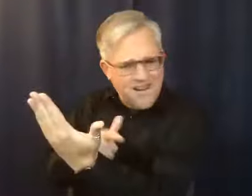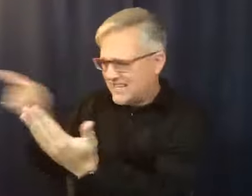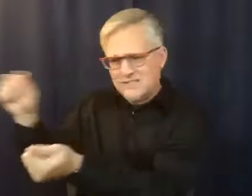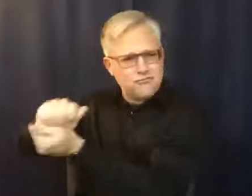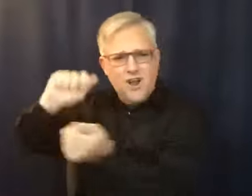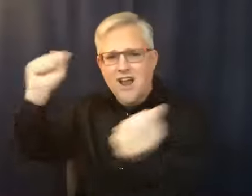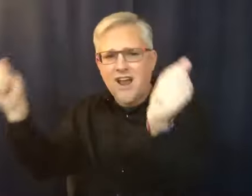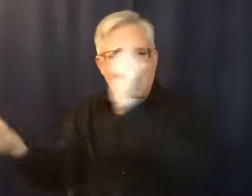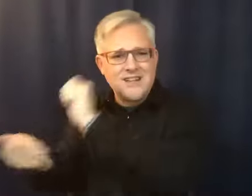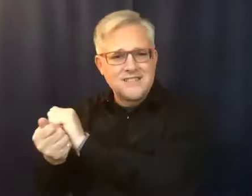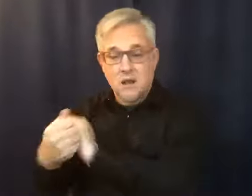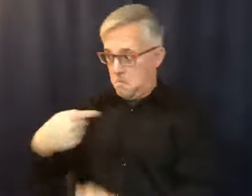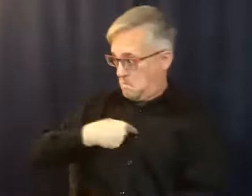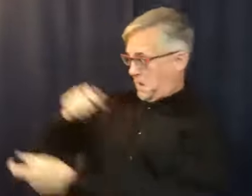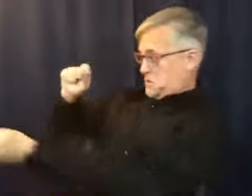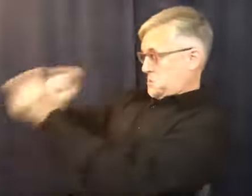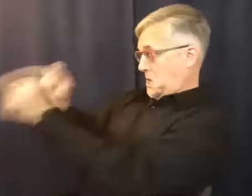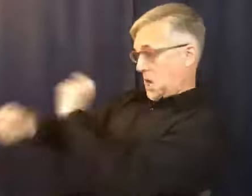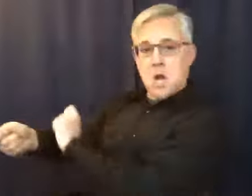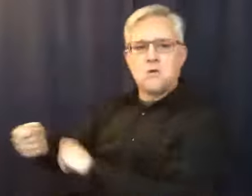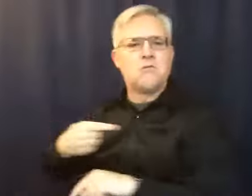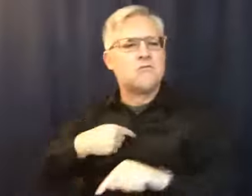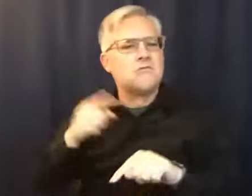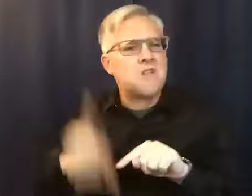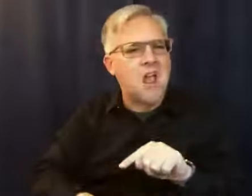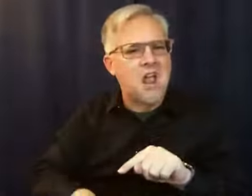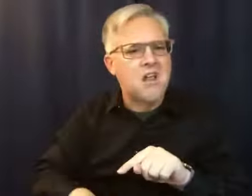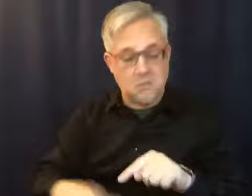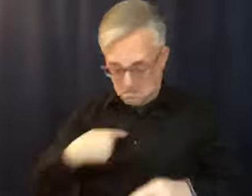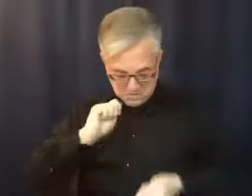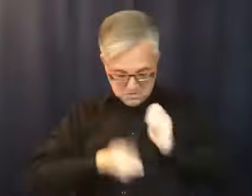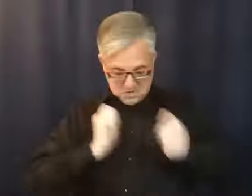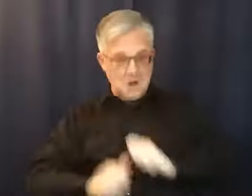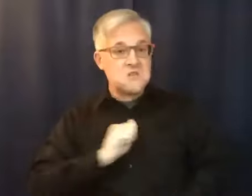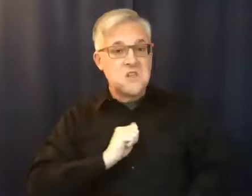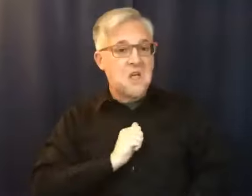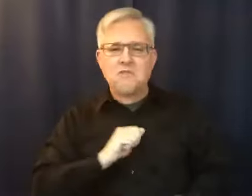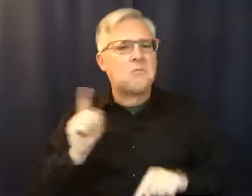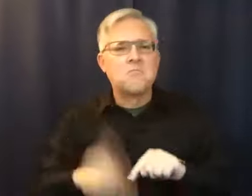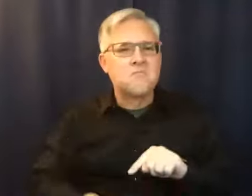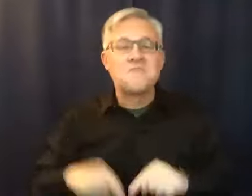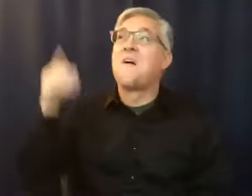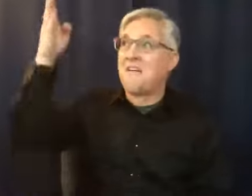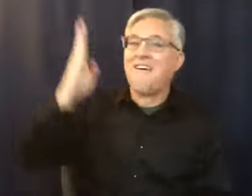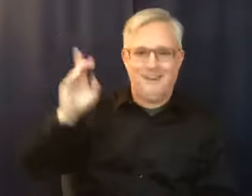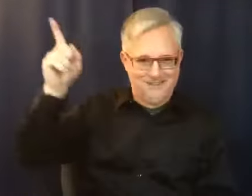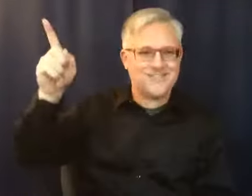I didn't know how to change him. I couldn't change myself. But God could. And what he did with that broken man was